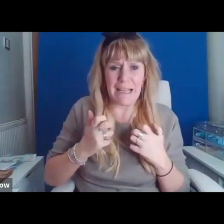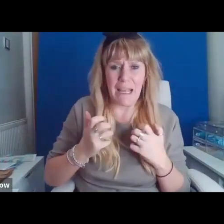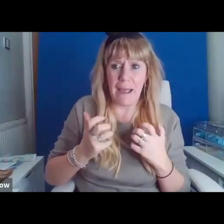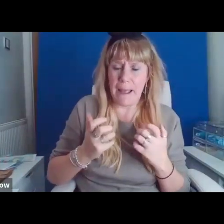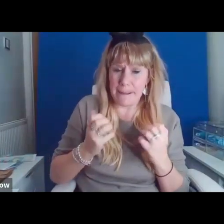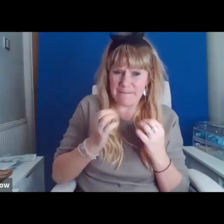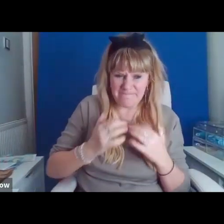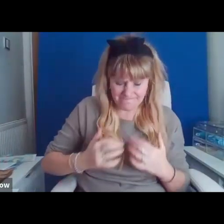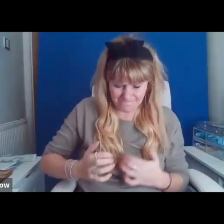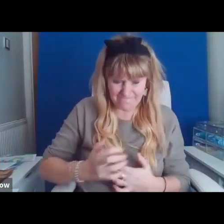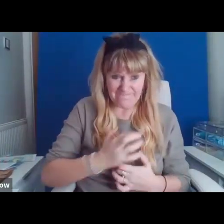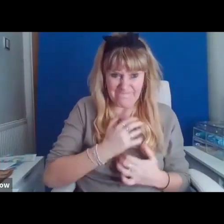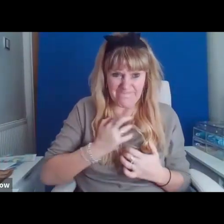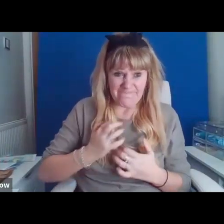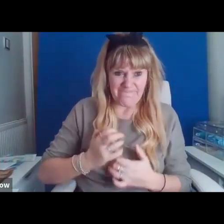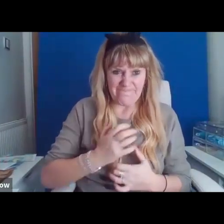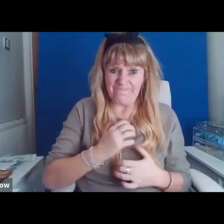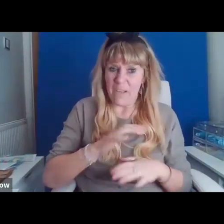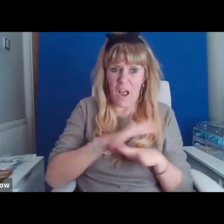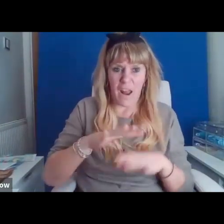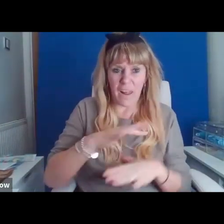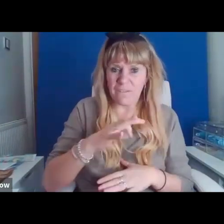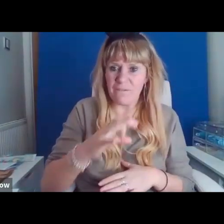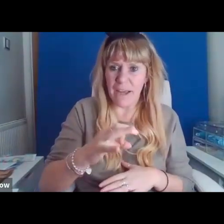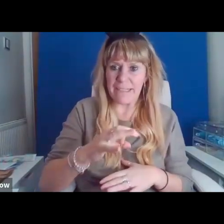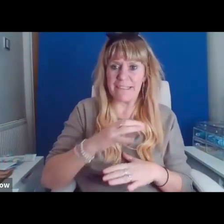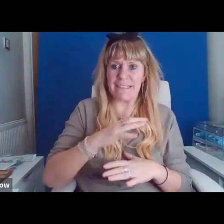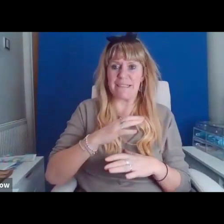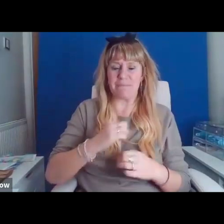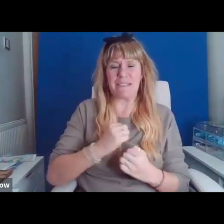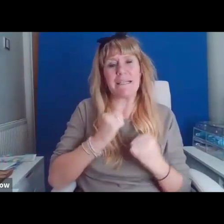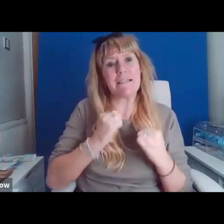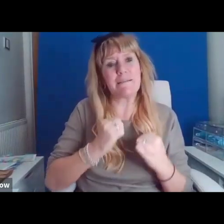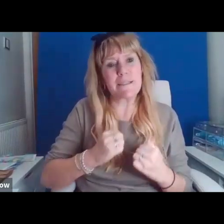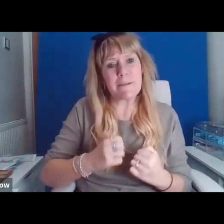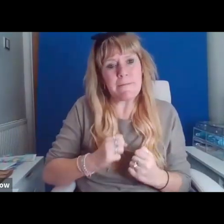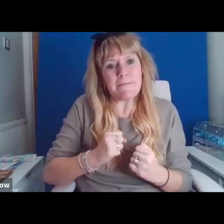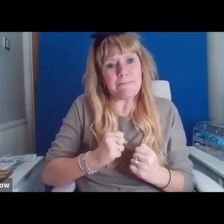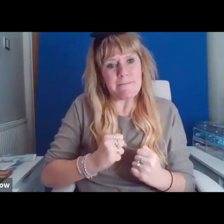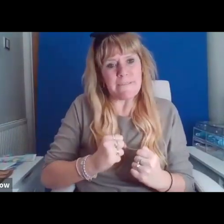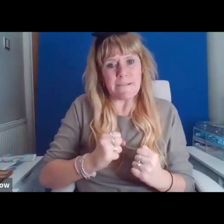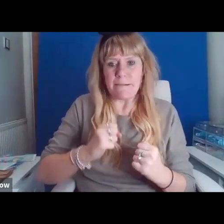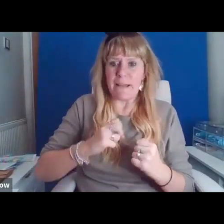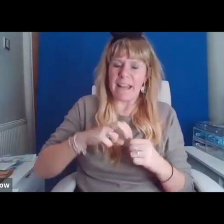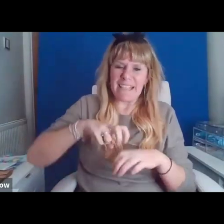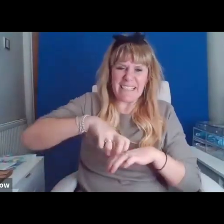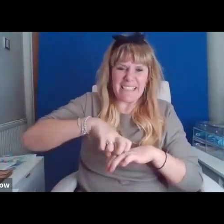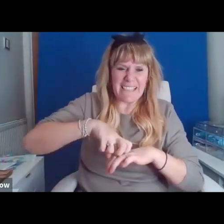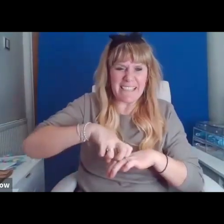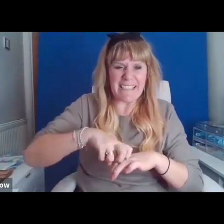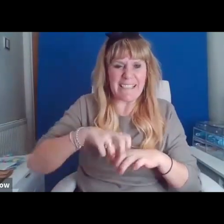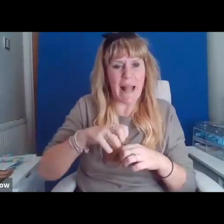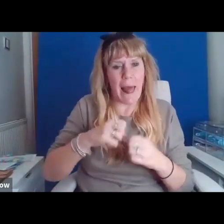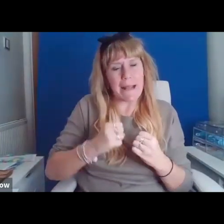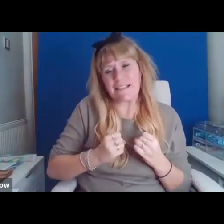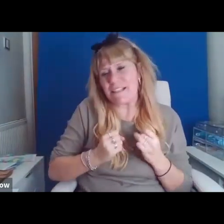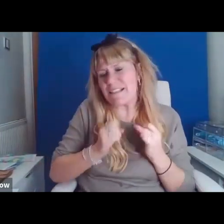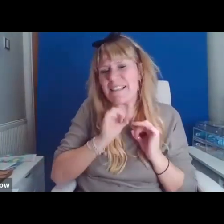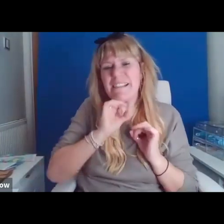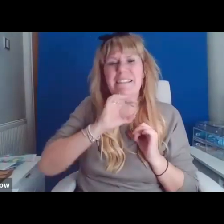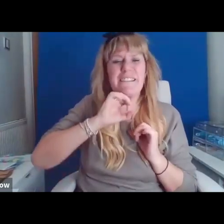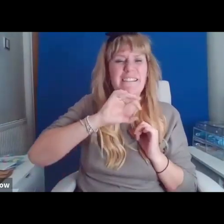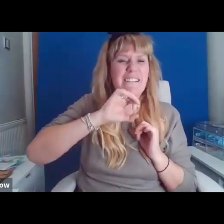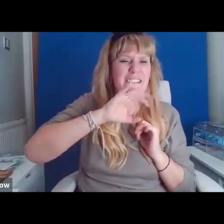uninvited, unwieldy, my arms wrench buckling, knees under its screaming blood